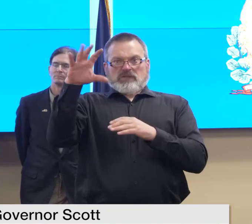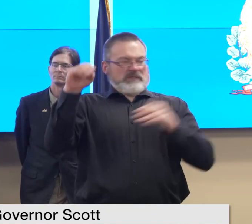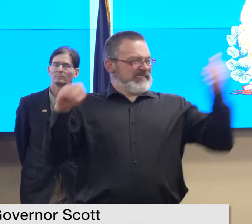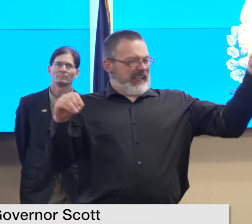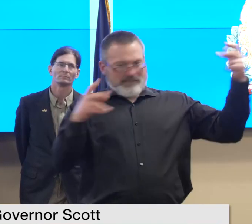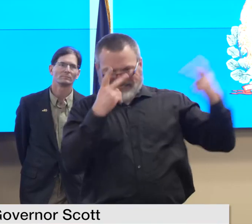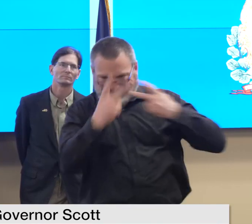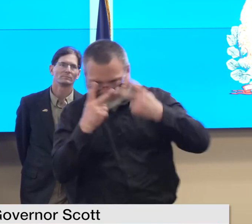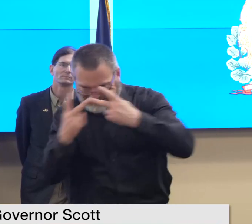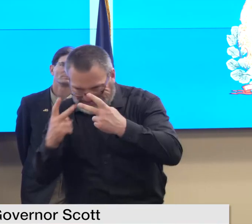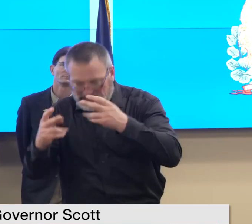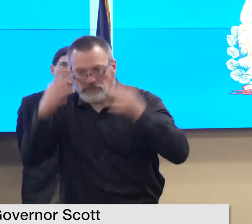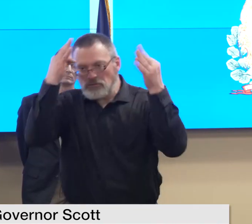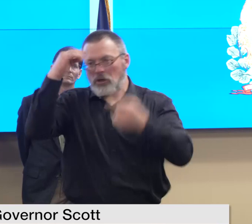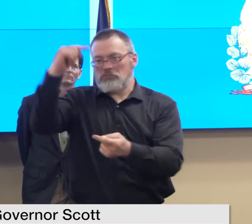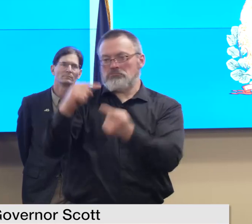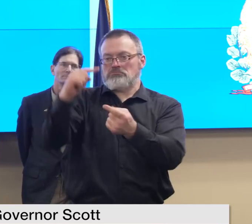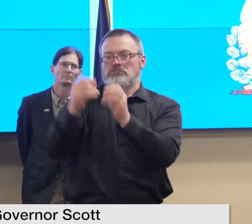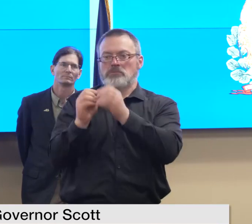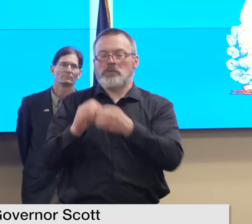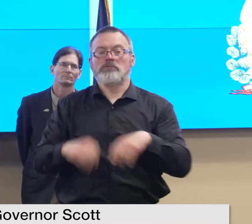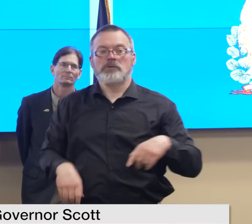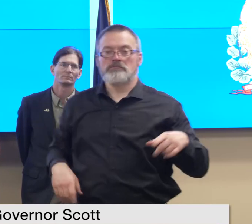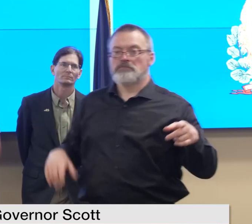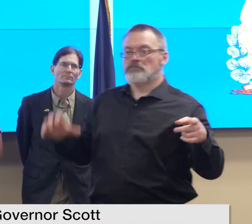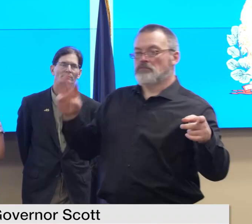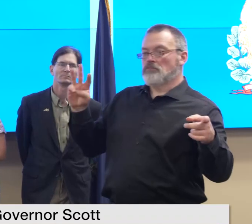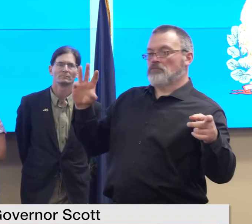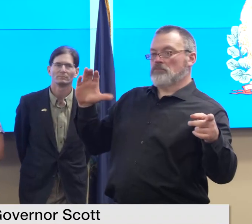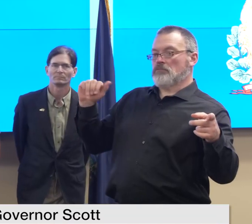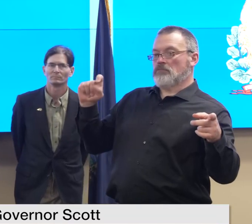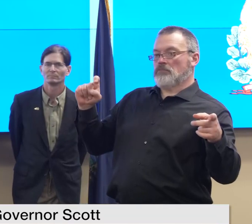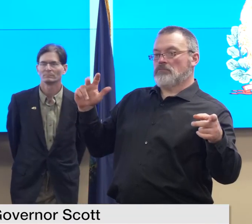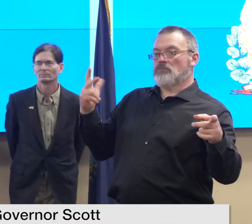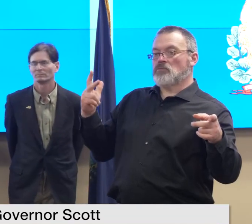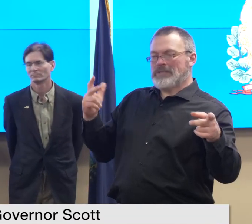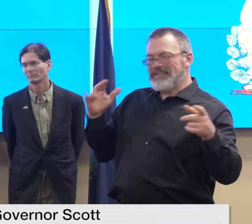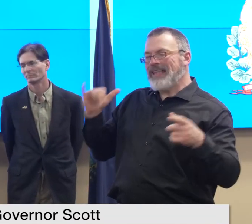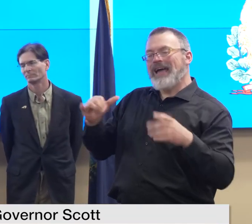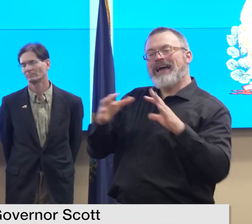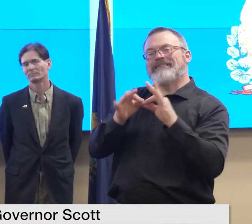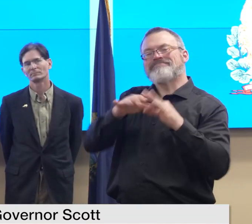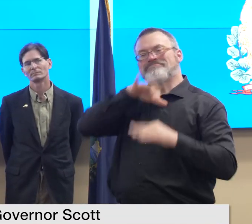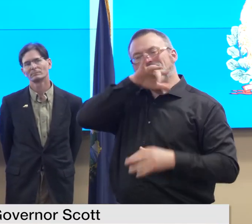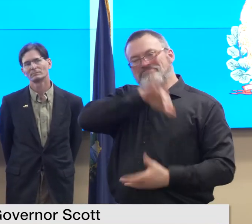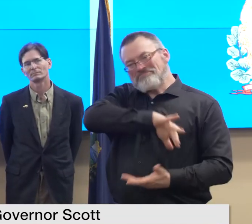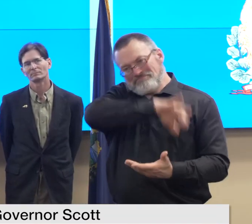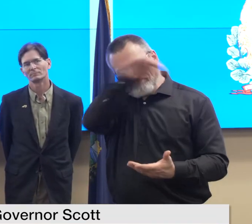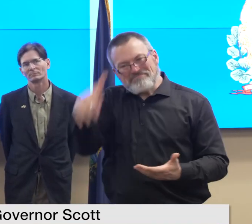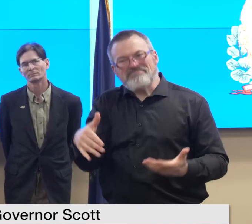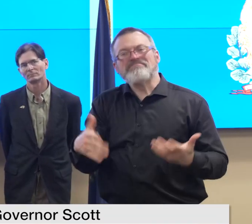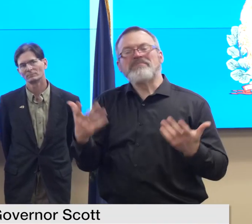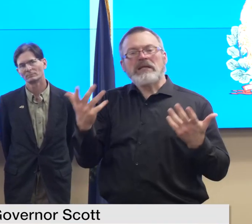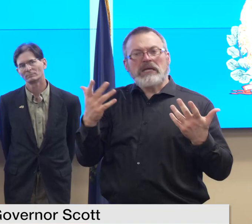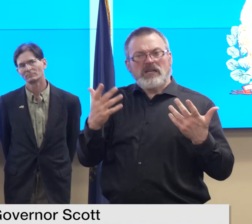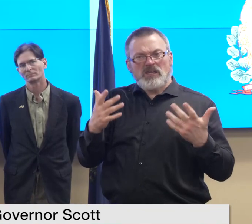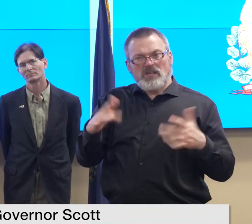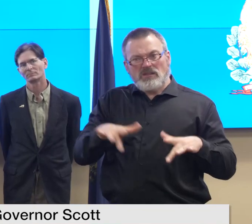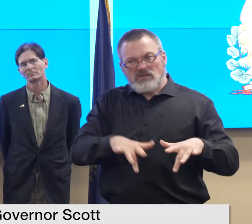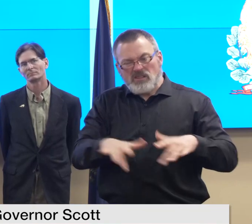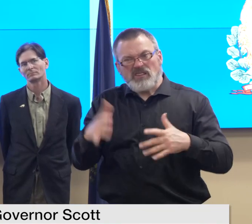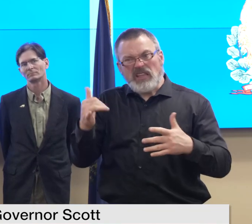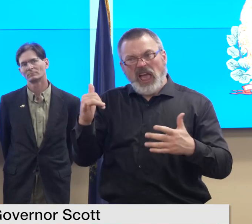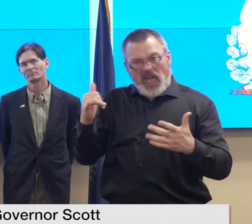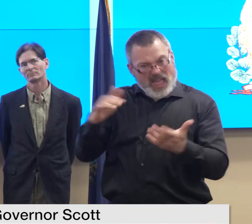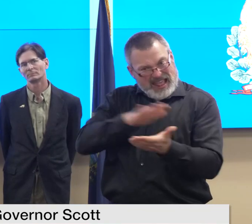how are we also doing on space at the landfill given last summer's floods we're going to have flood clean up this time around like there